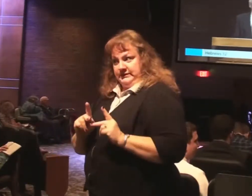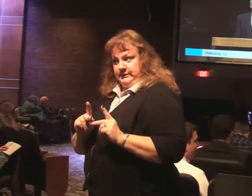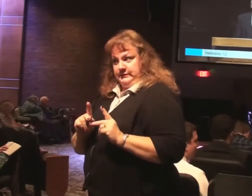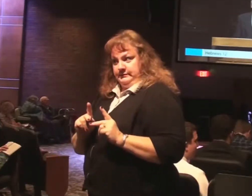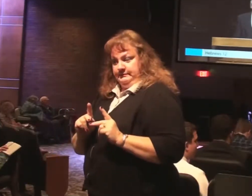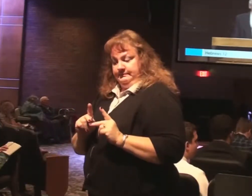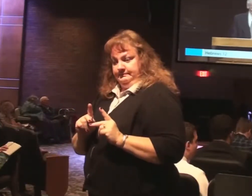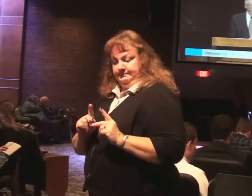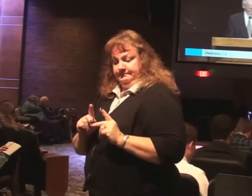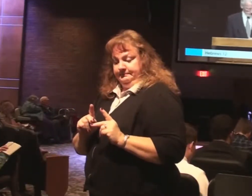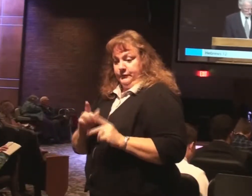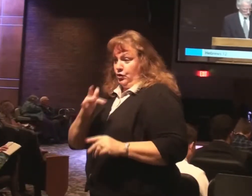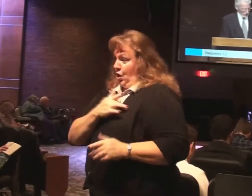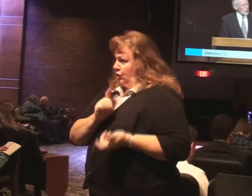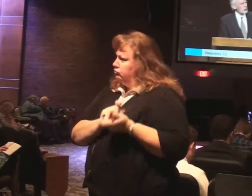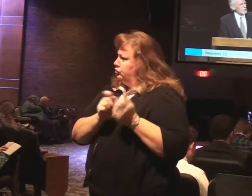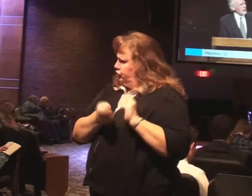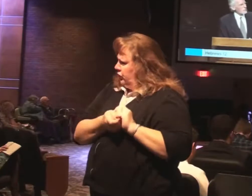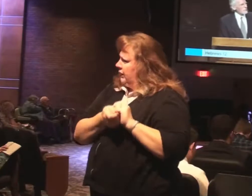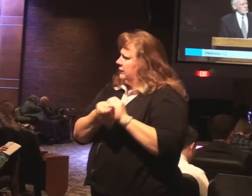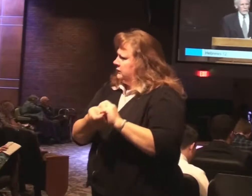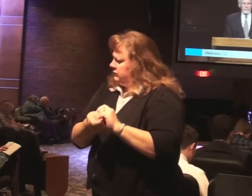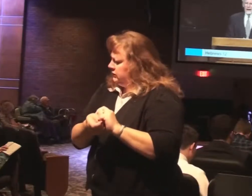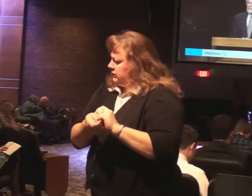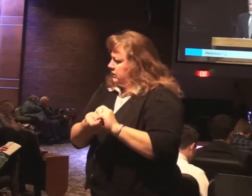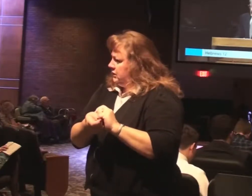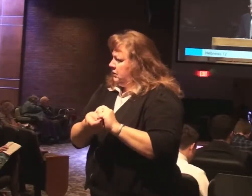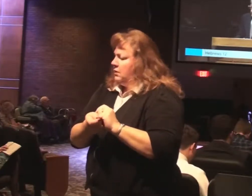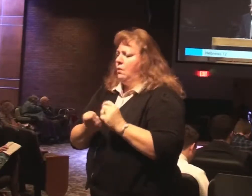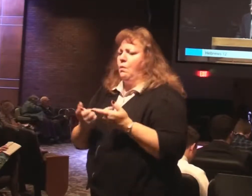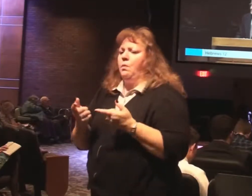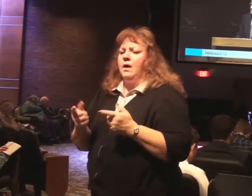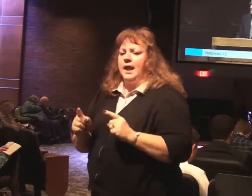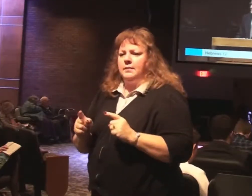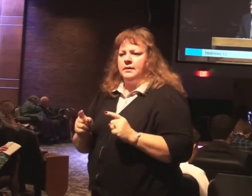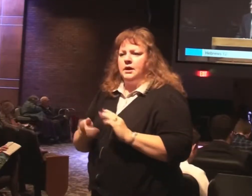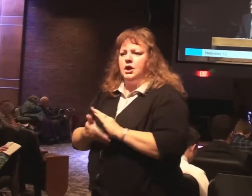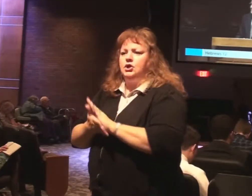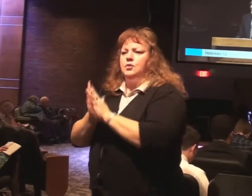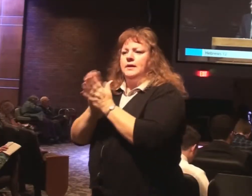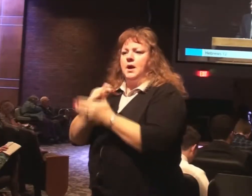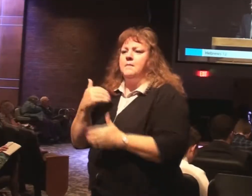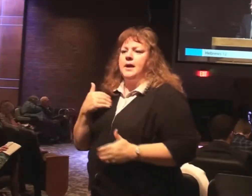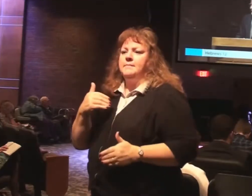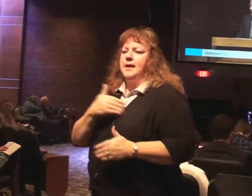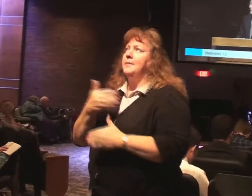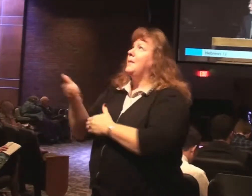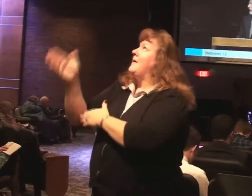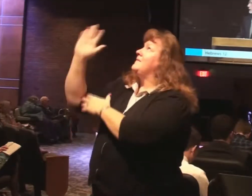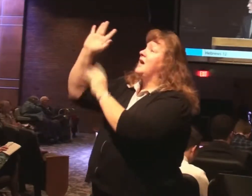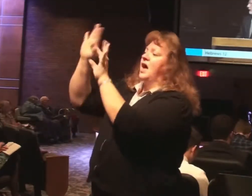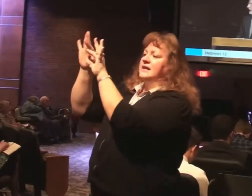John and Peter, you became a member of God's family. God became your heavenly father.